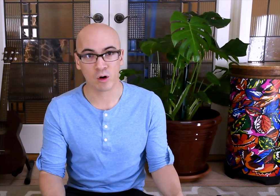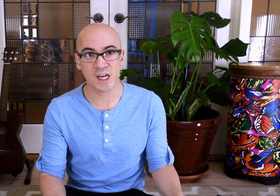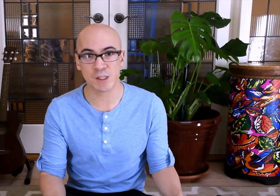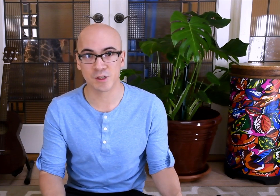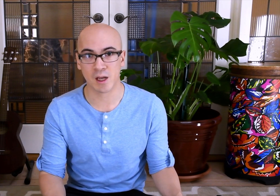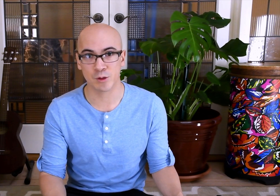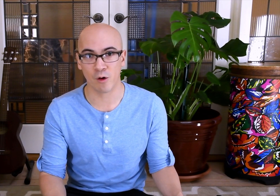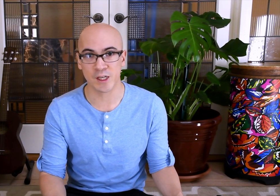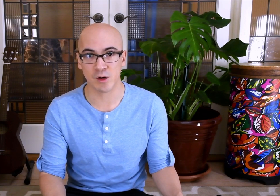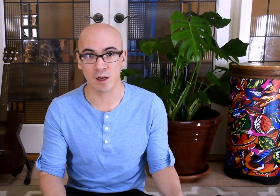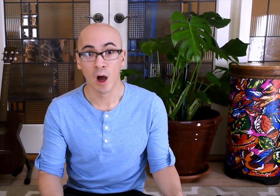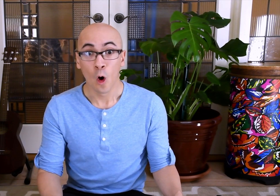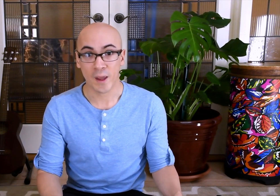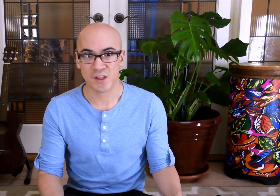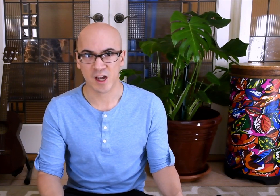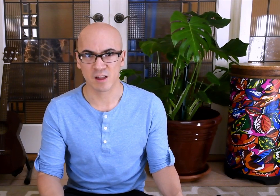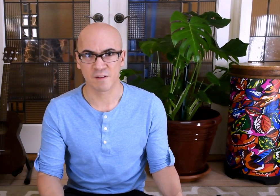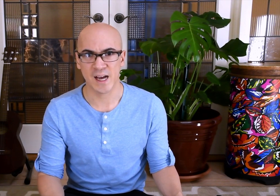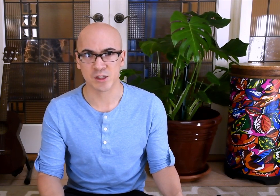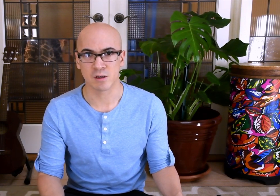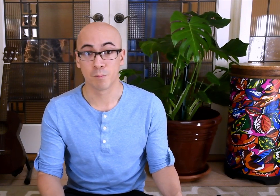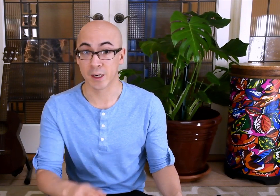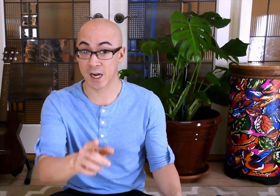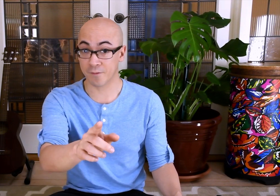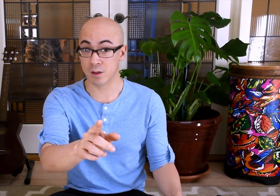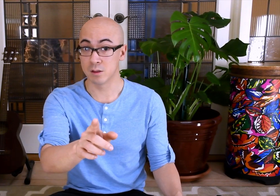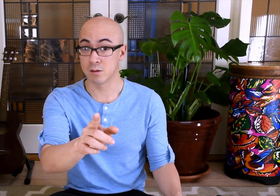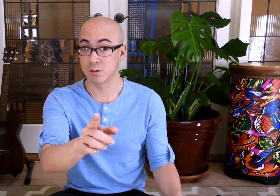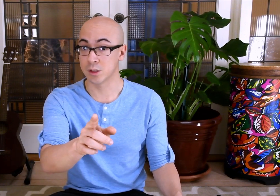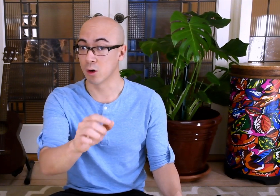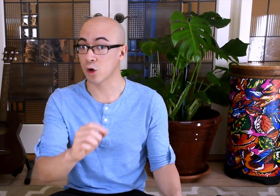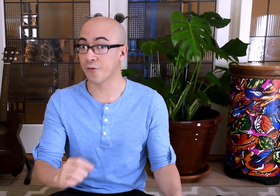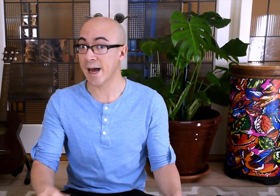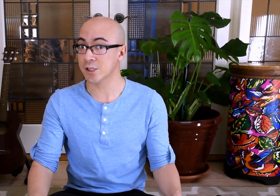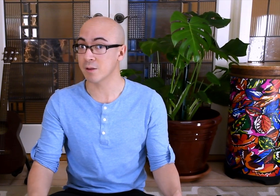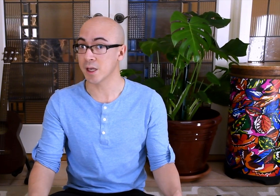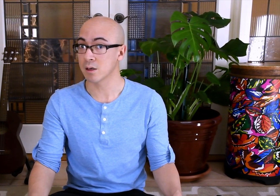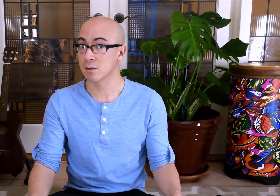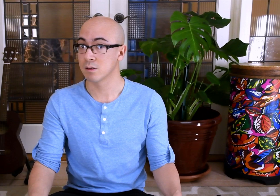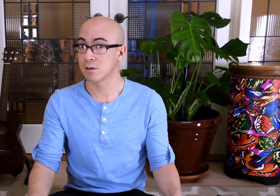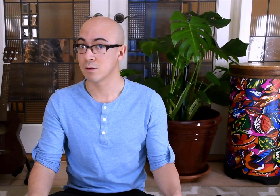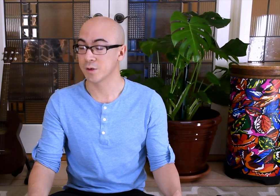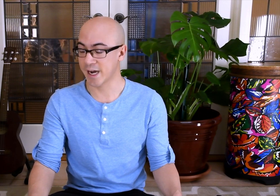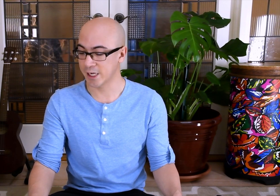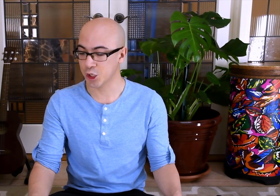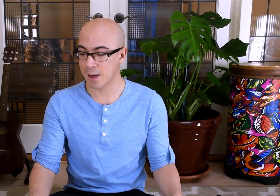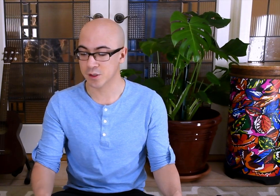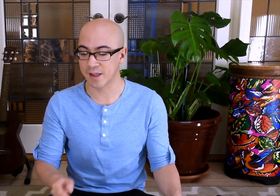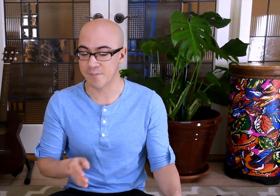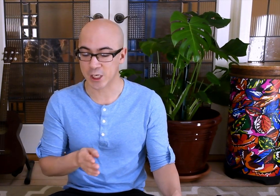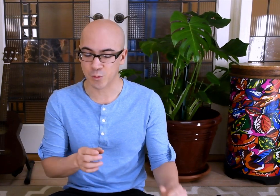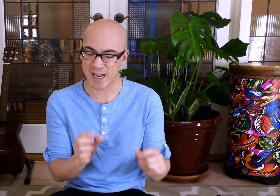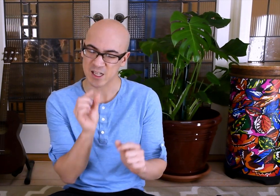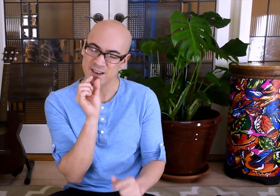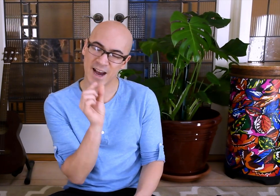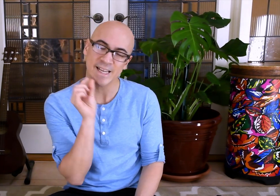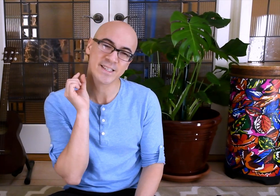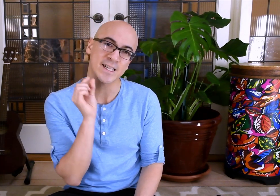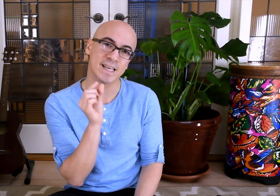customers are coming to our restaurant. We have to cut a little faster. But careful, don't go faster than me. We got to chop so that we make sure we get nice clean